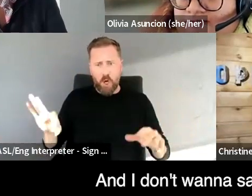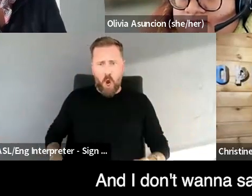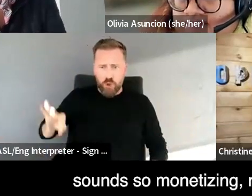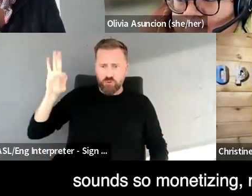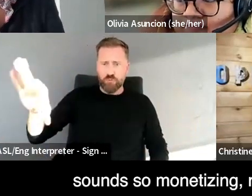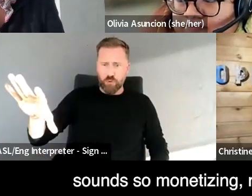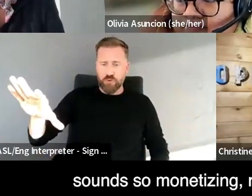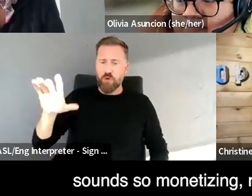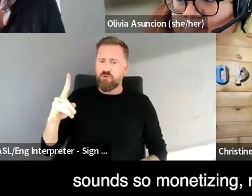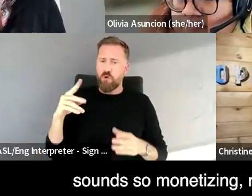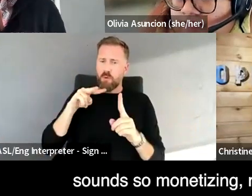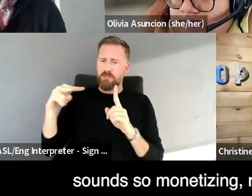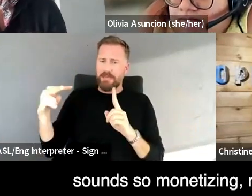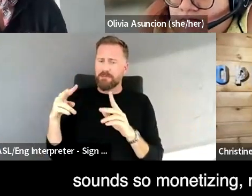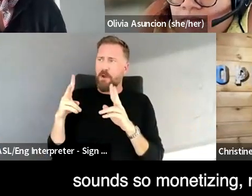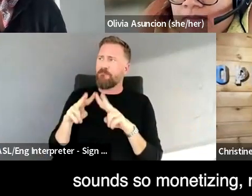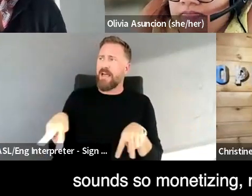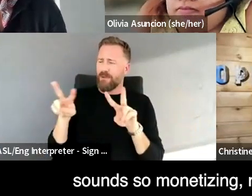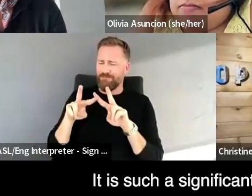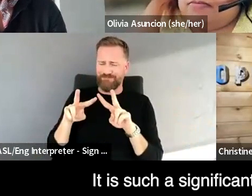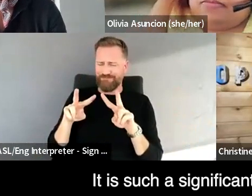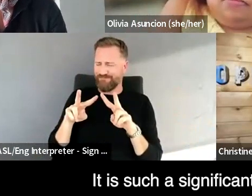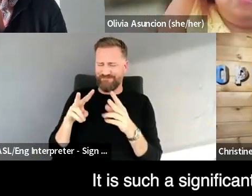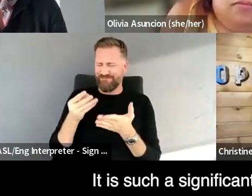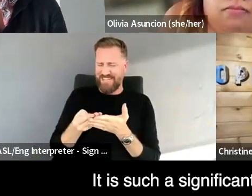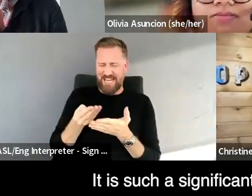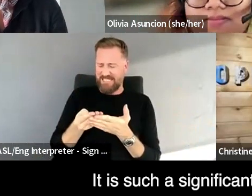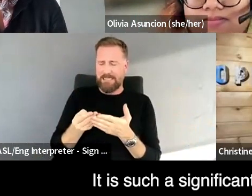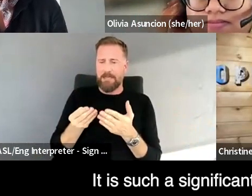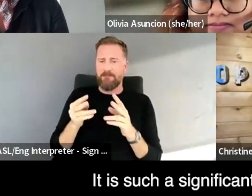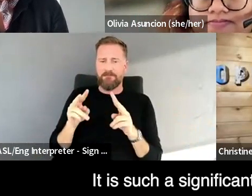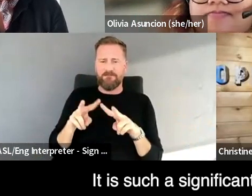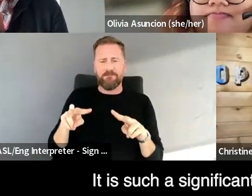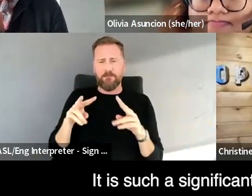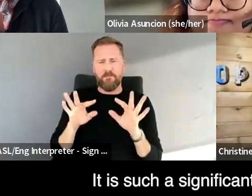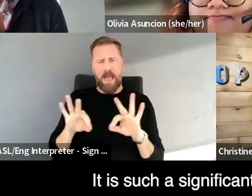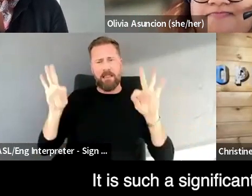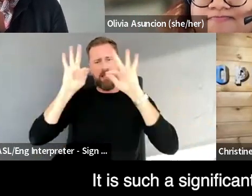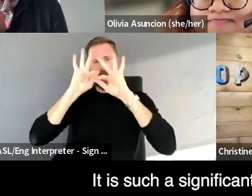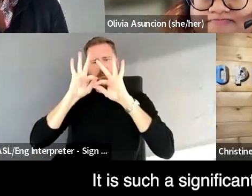and I don't want to say valuable sounds so monetizing, right. But valid, um, is such a significant, um,